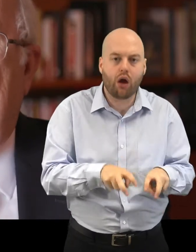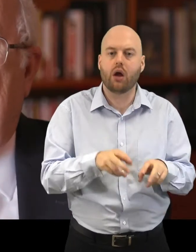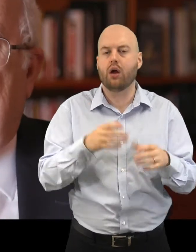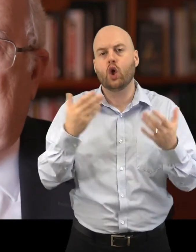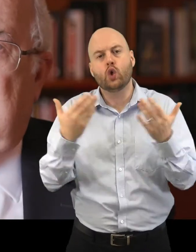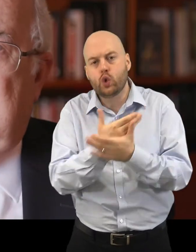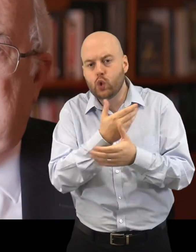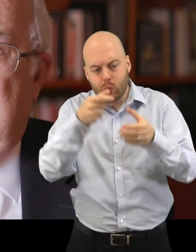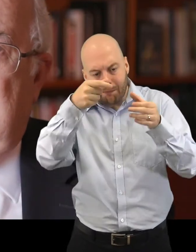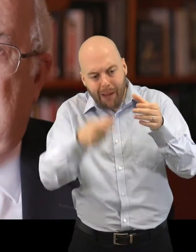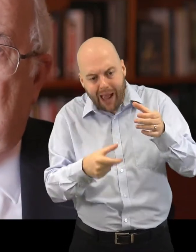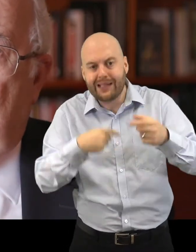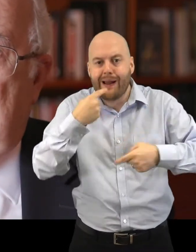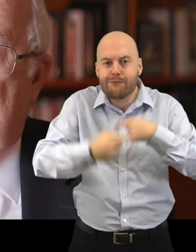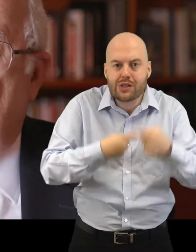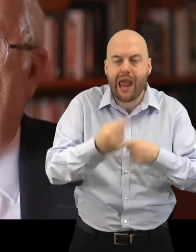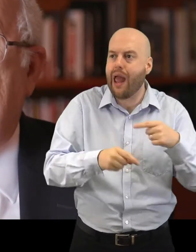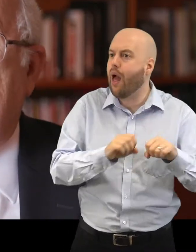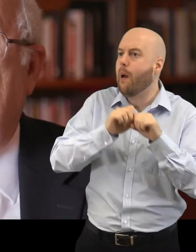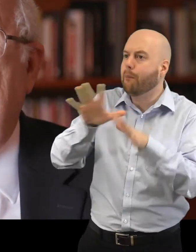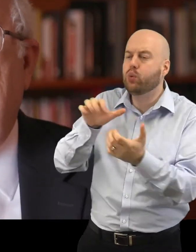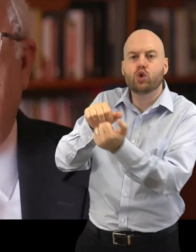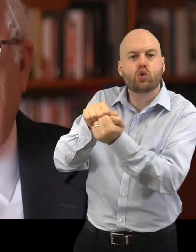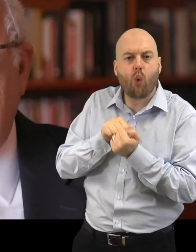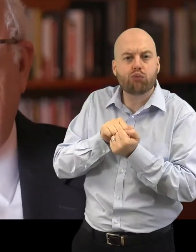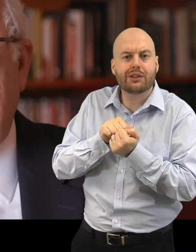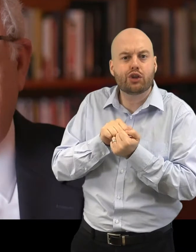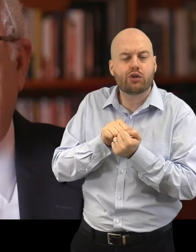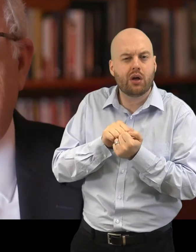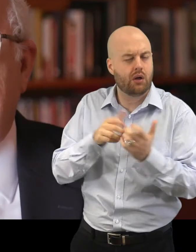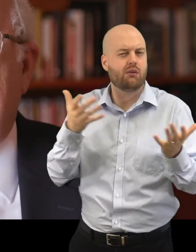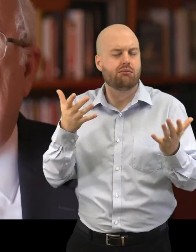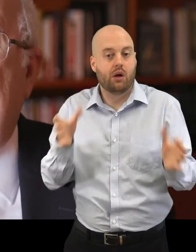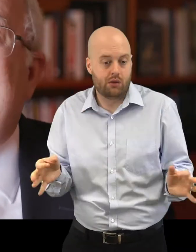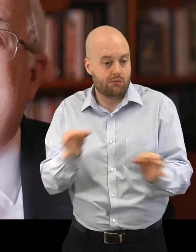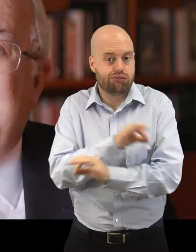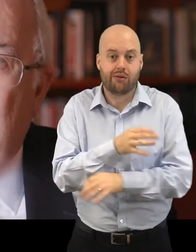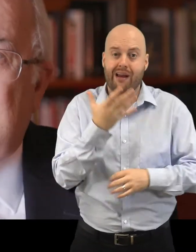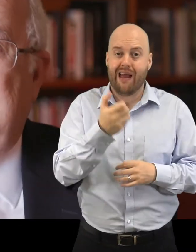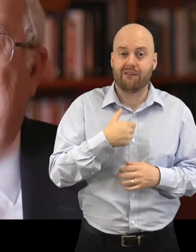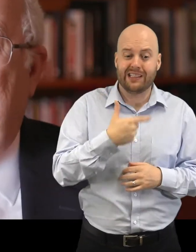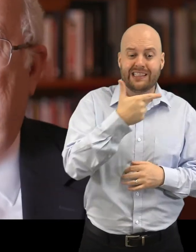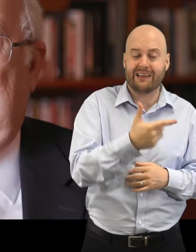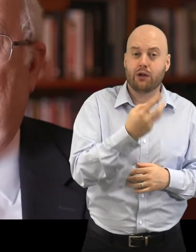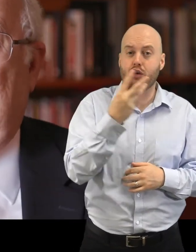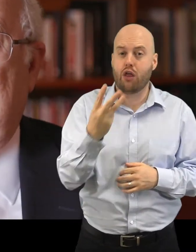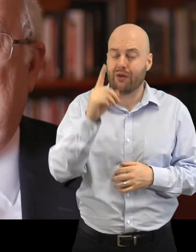and put them in storage, and so on. On the other hand, I had 73,000 periodicals